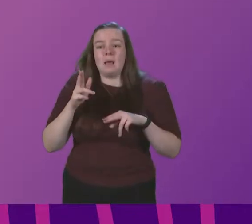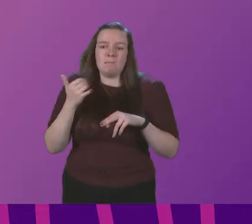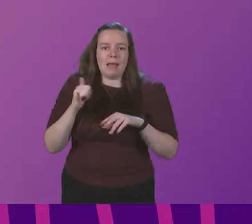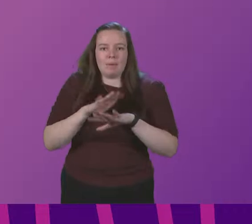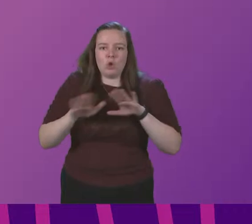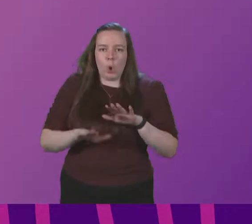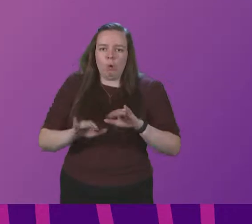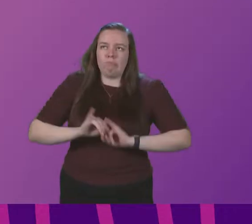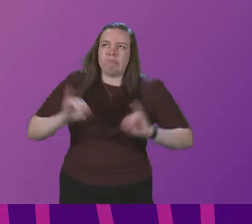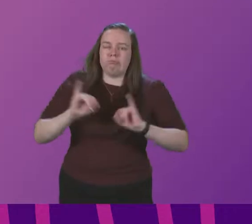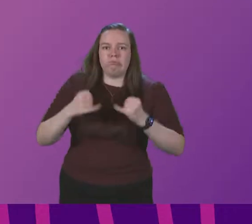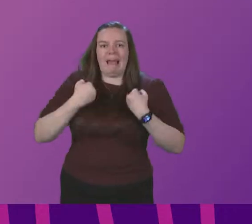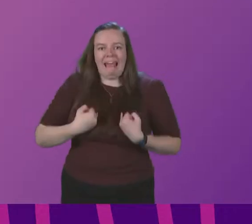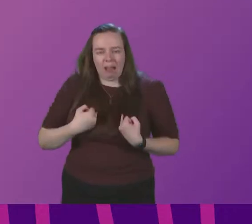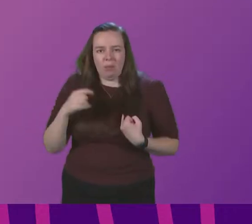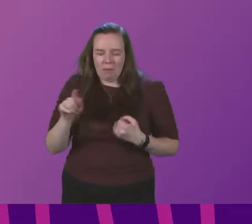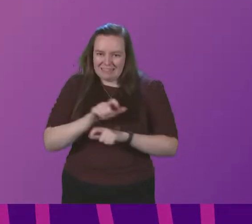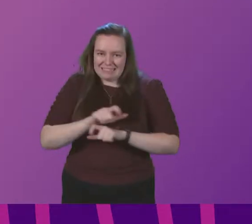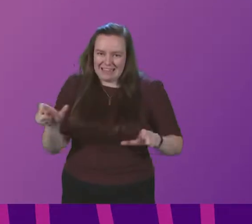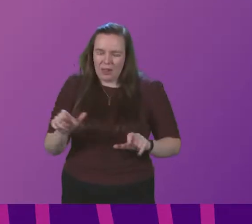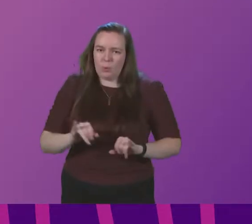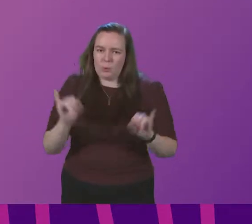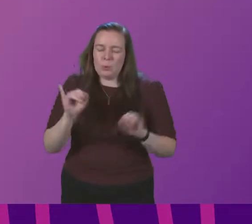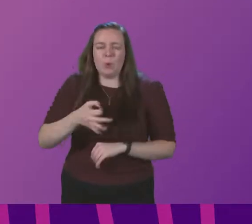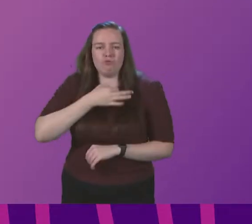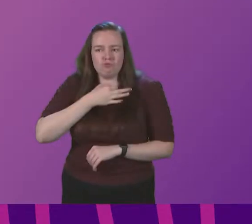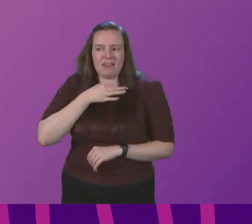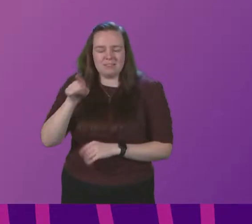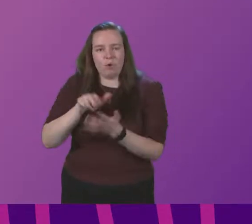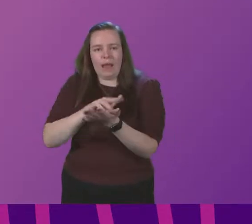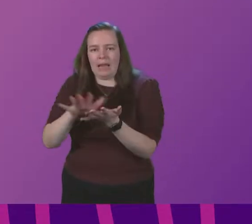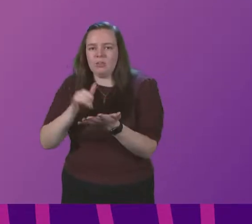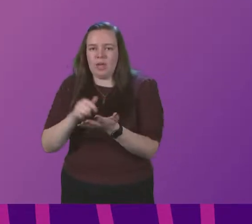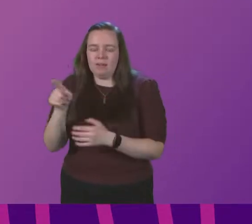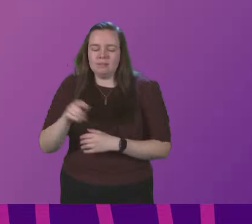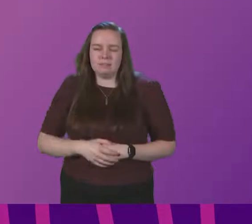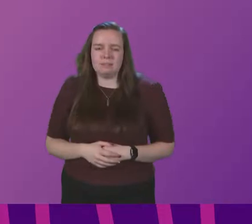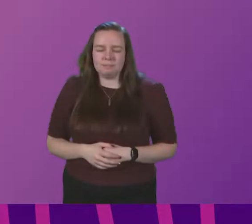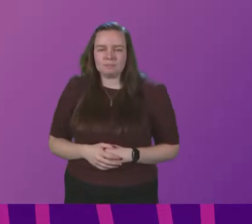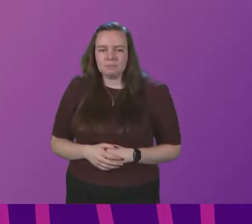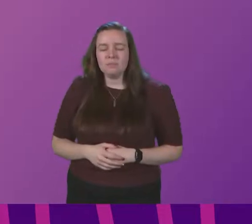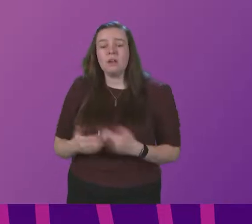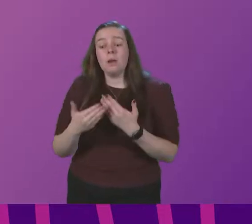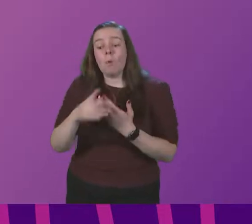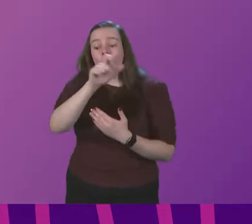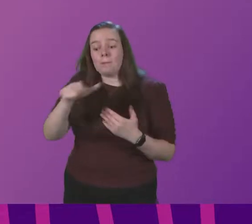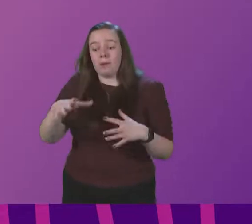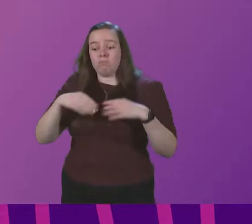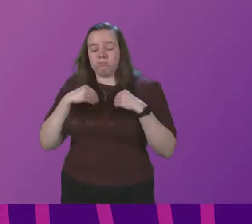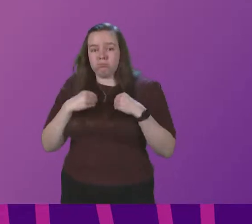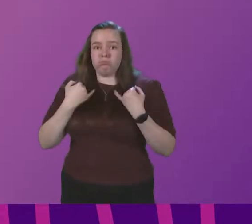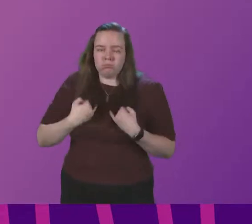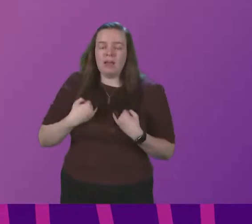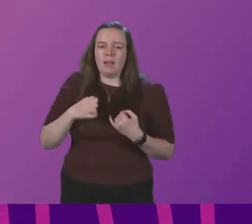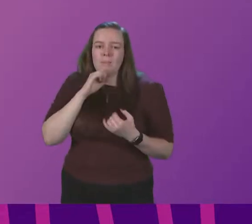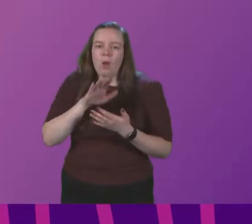terms of severe illness, can still place a much bigger burden on the National Health Service. More people infected will result in more severe